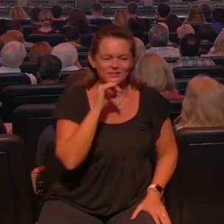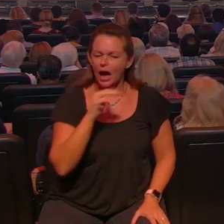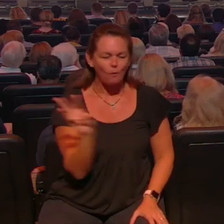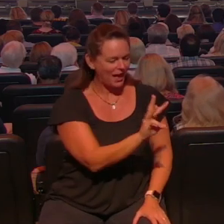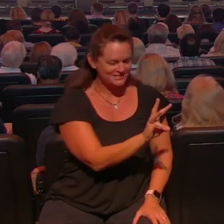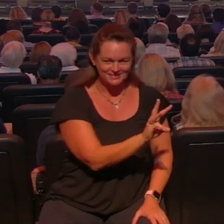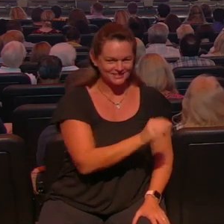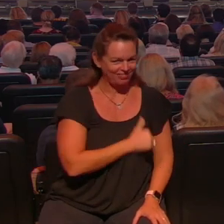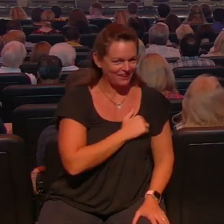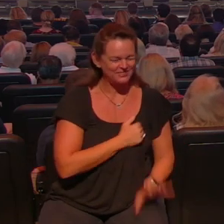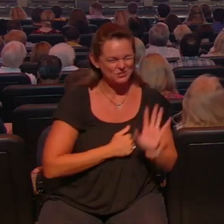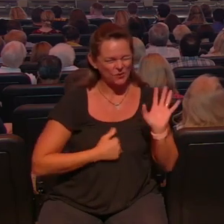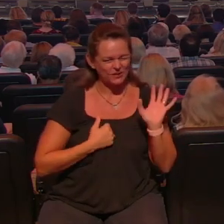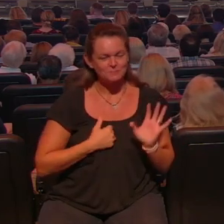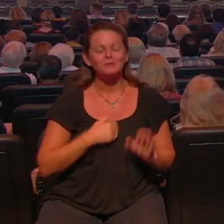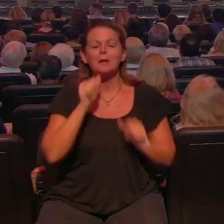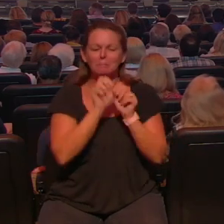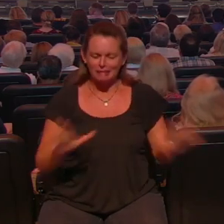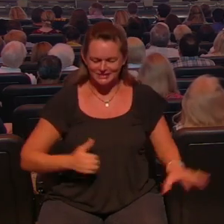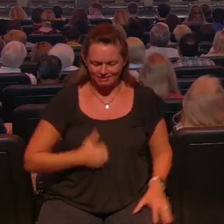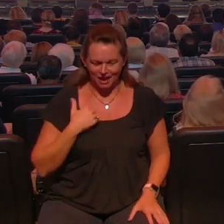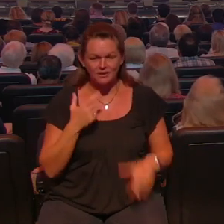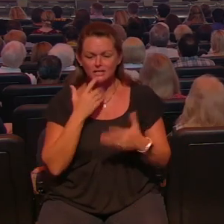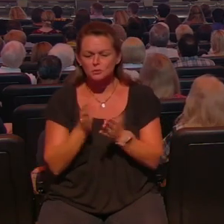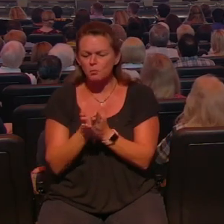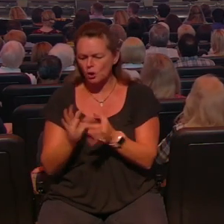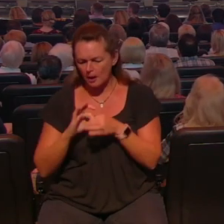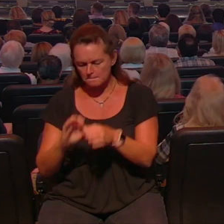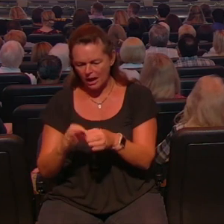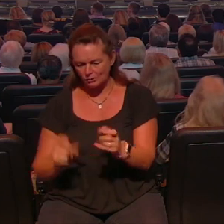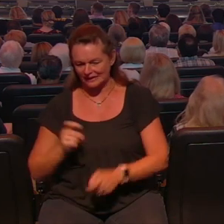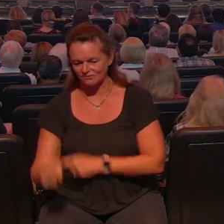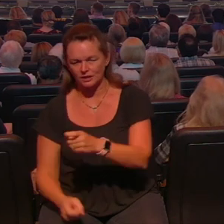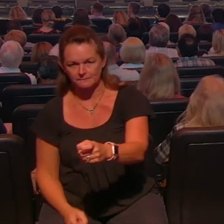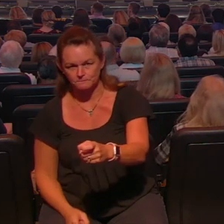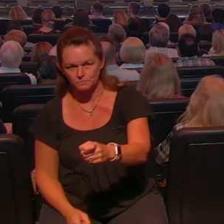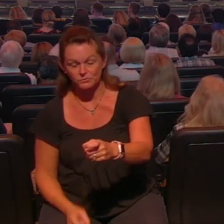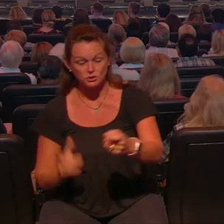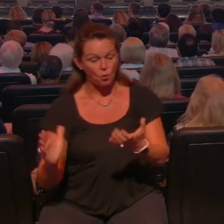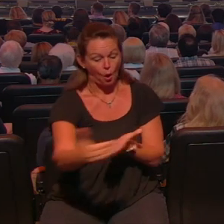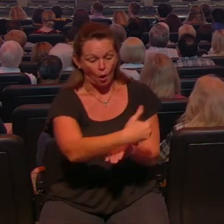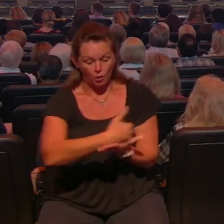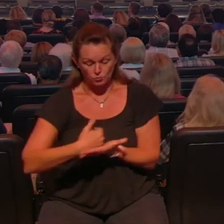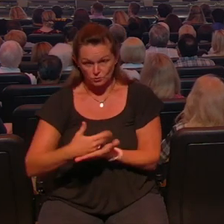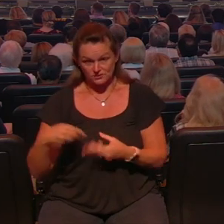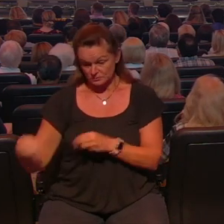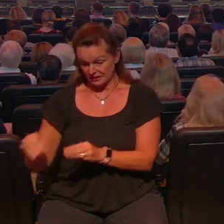Debbie and I it's a book on giving and we actually felt led to give all the proceeds to the church and that book